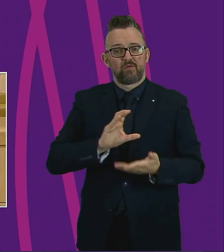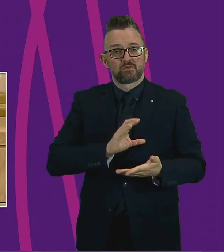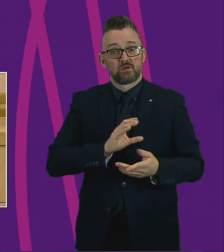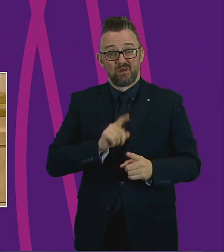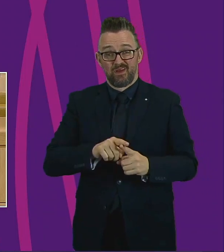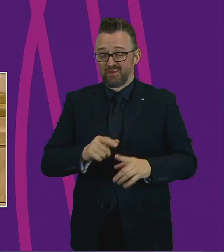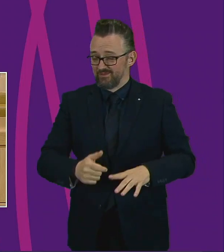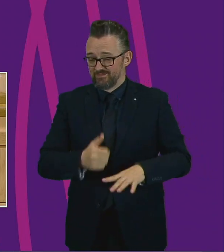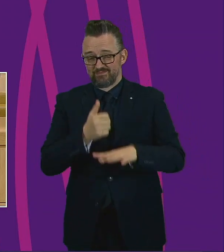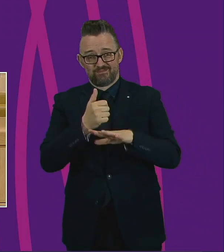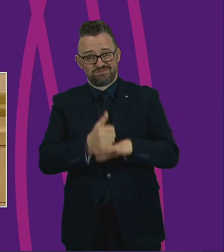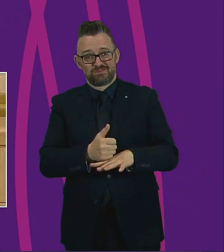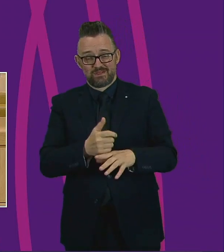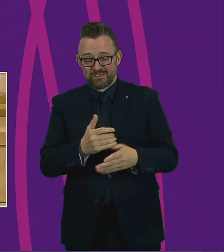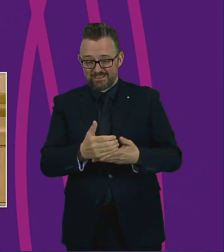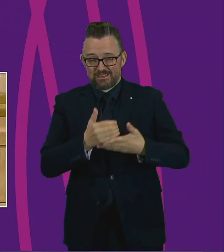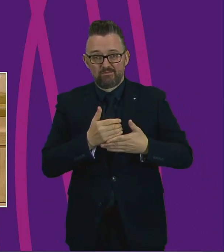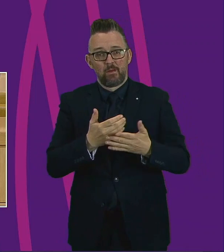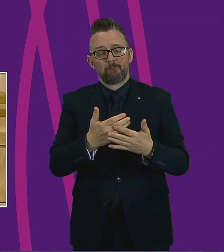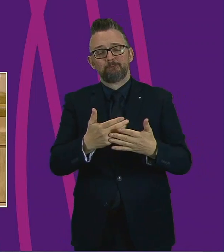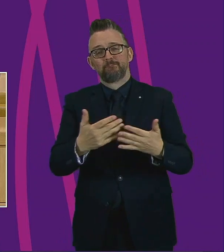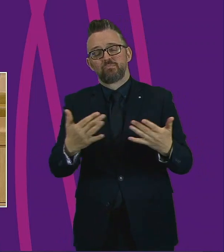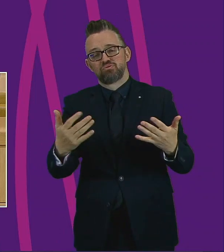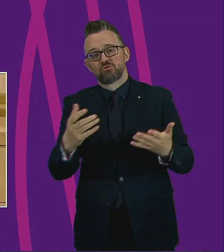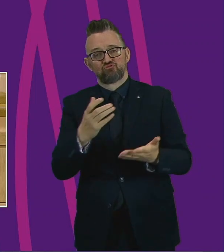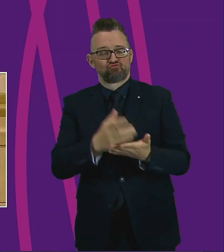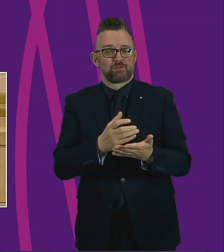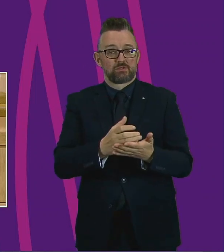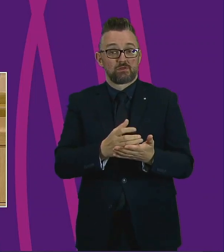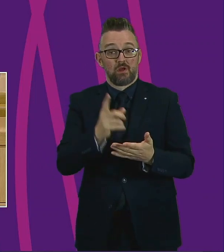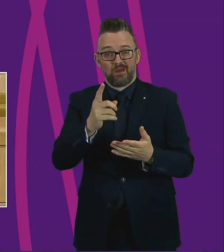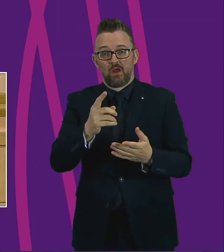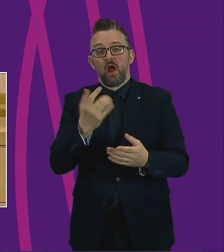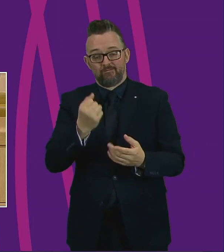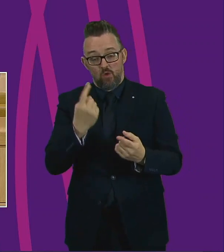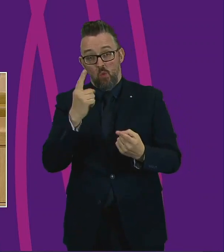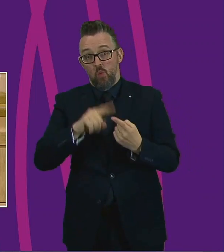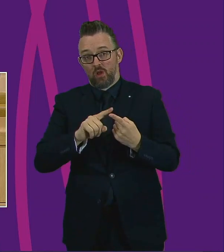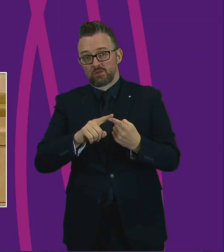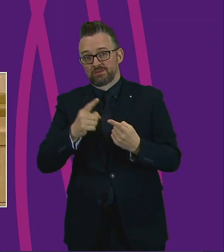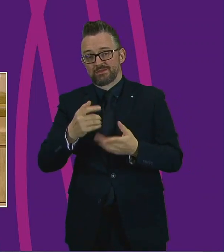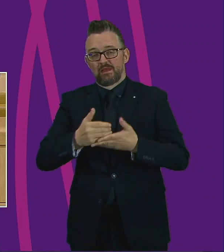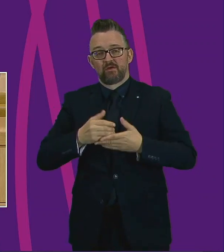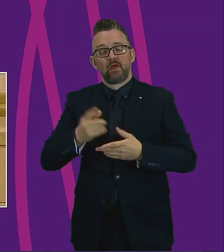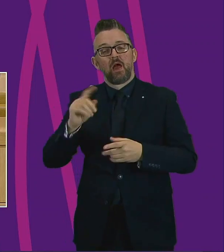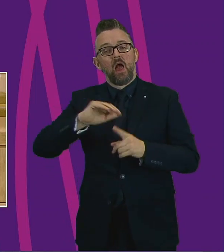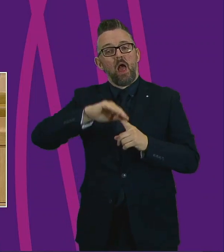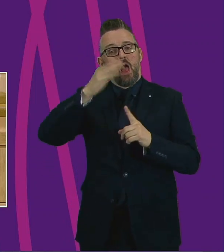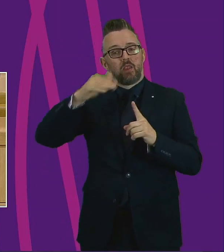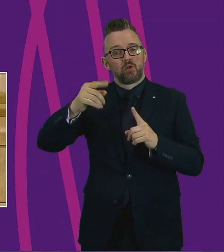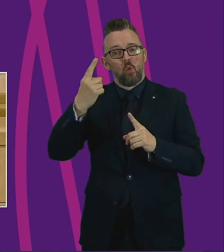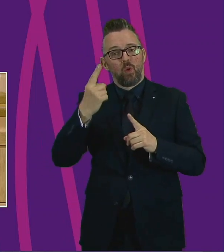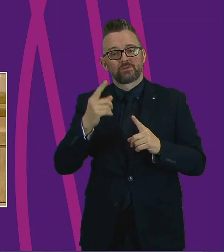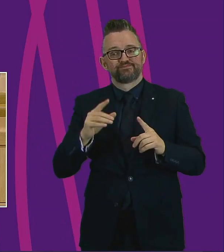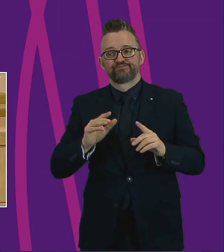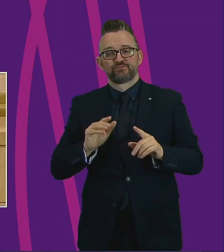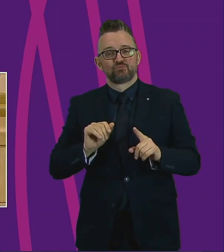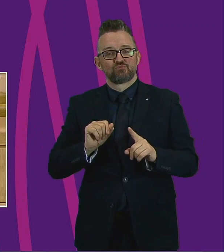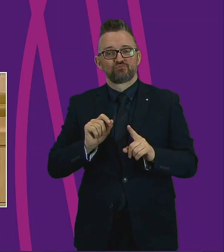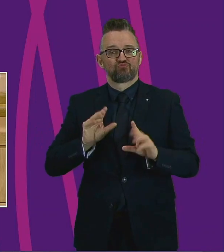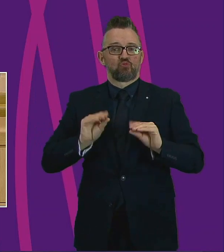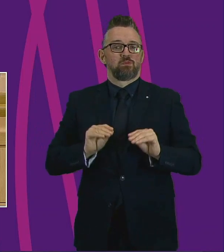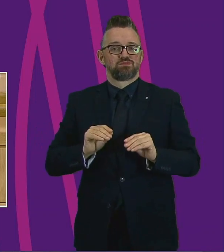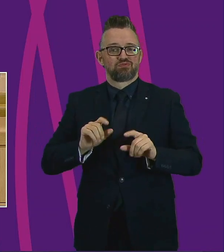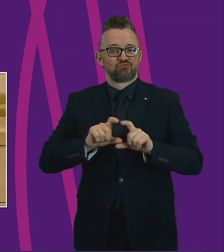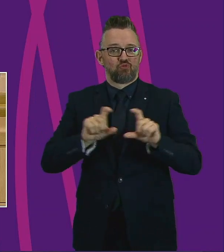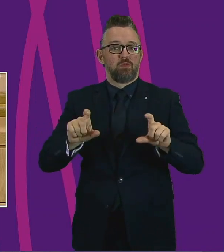future of many charity run services, including one, the Highland One Stop Shop. This is a service I have long